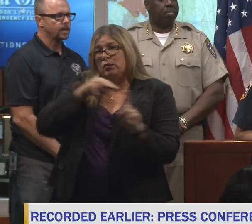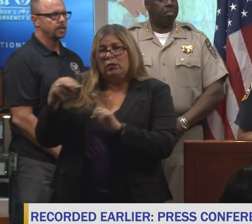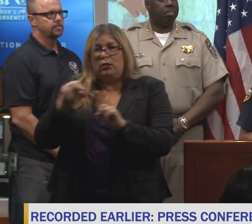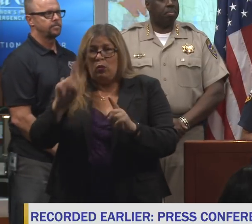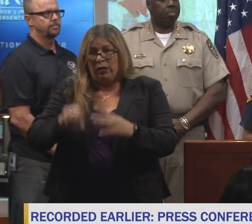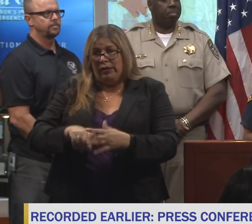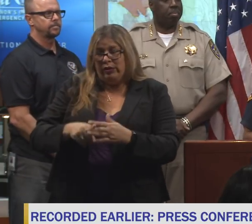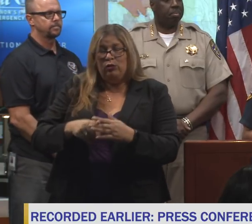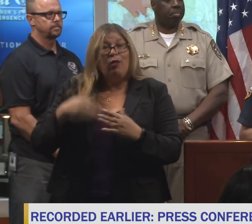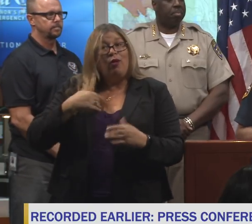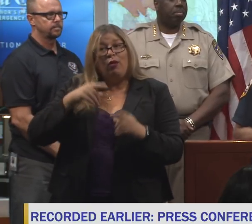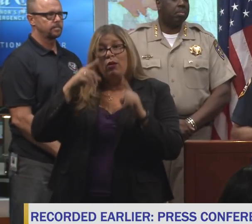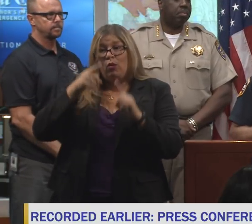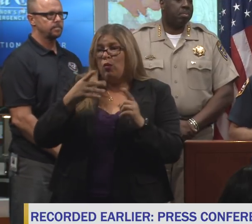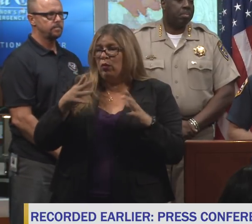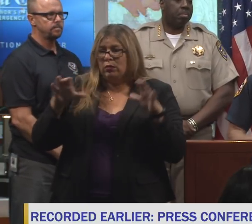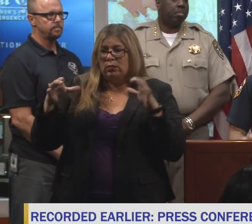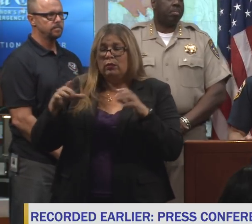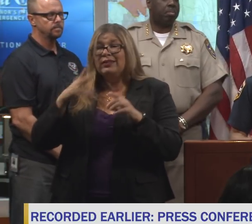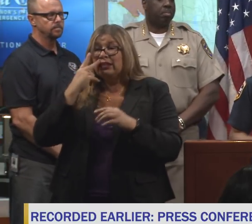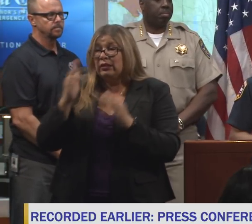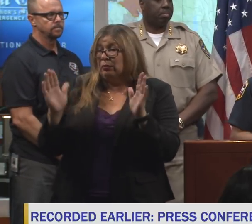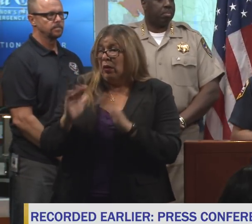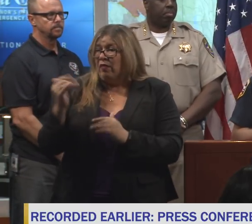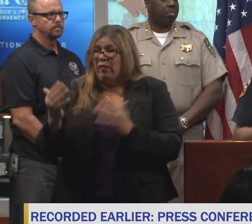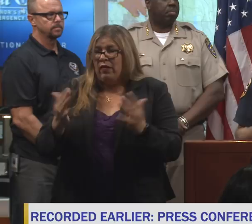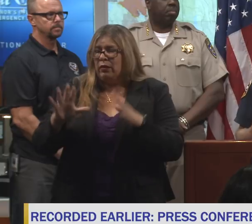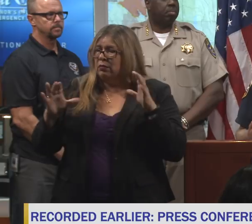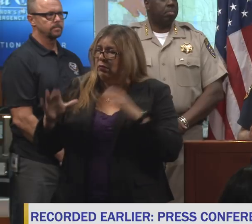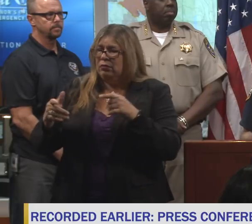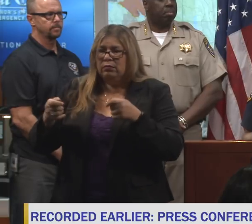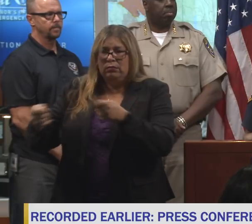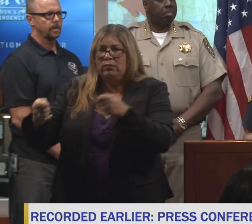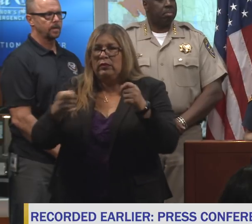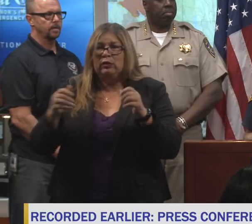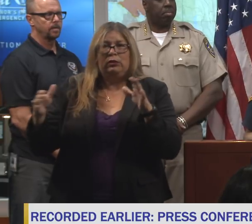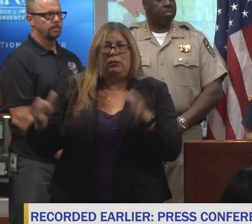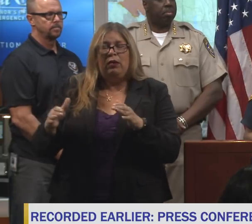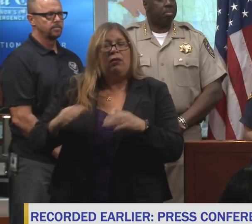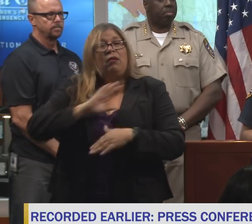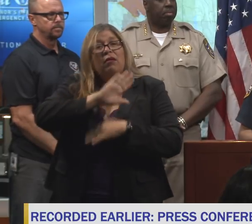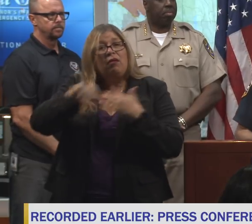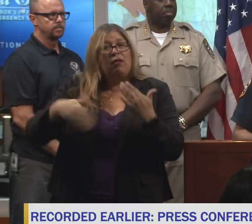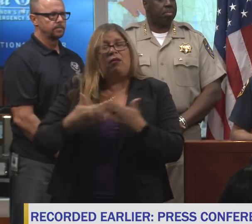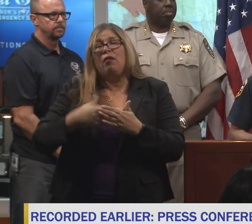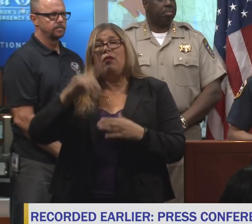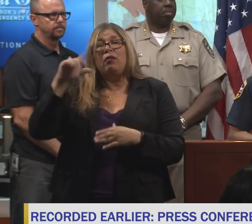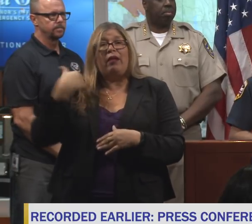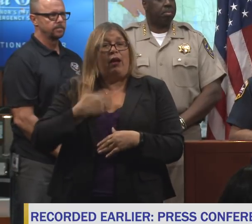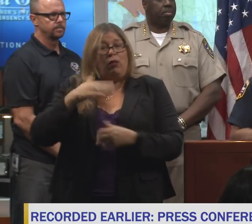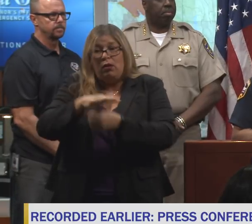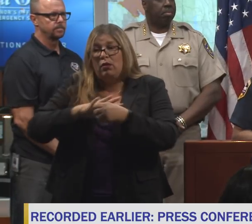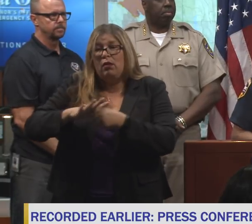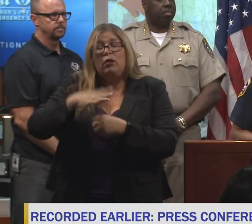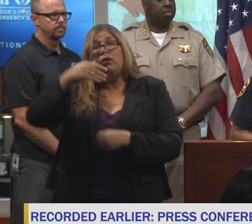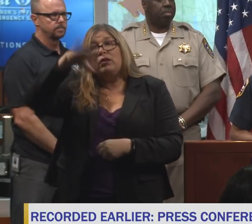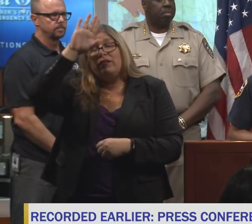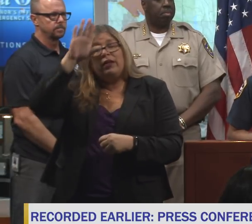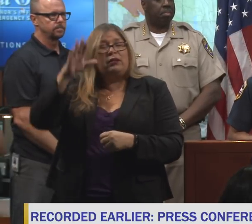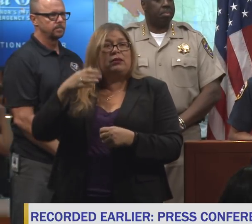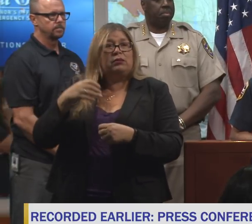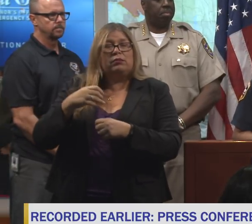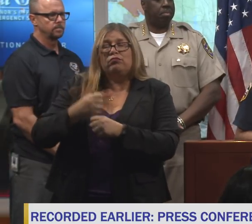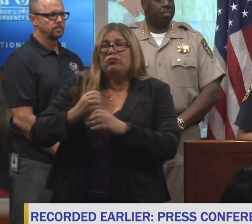keep fires small. And in coordination with not only CAL FIRE, but all of our local government fire departments throughout California, our federal